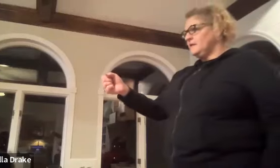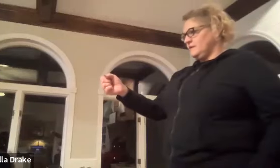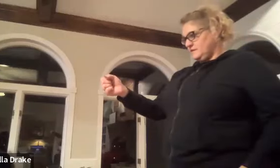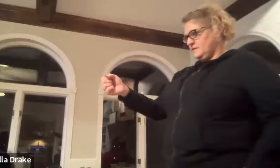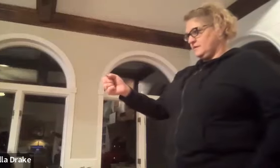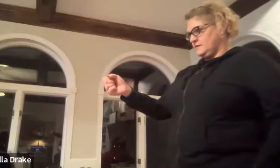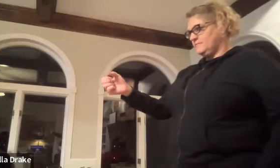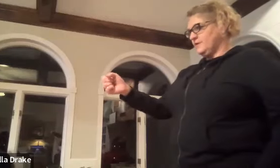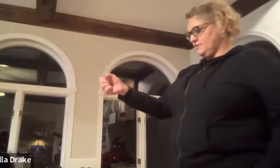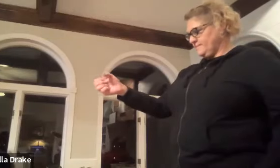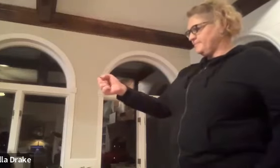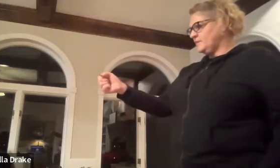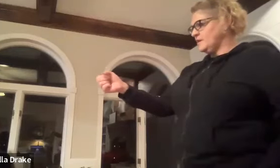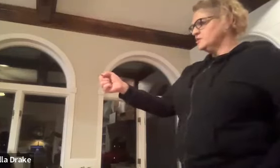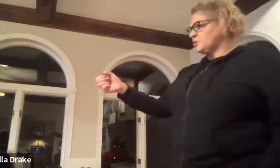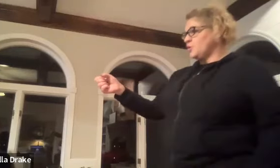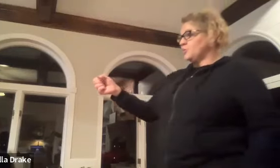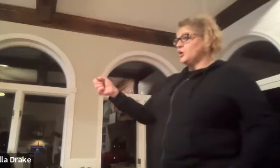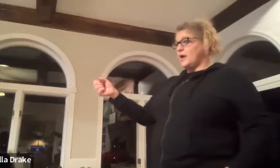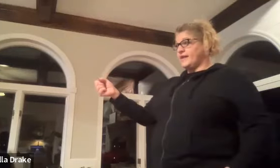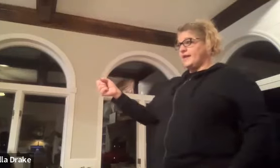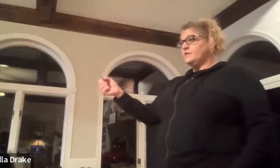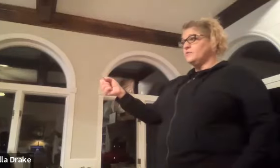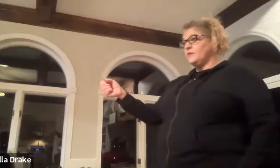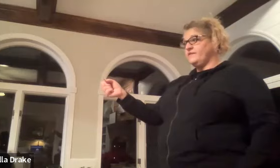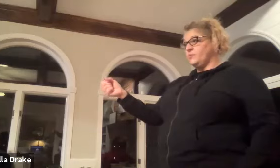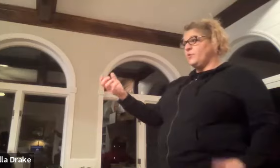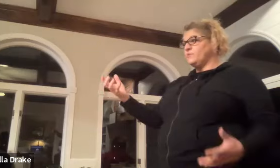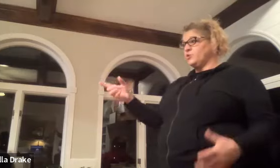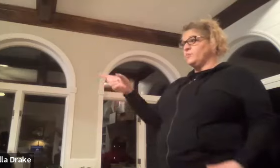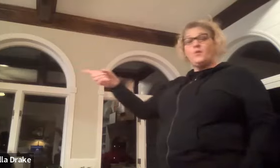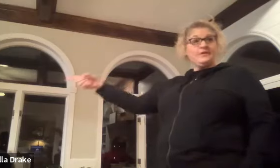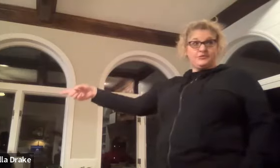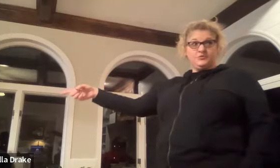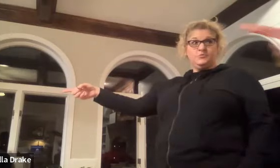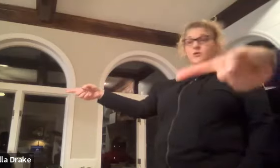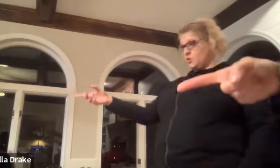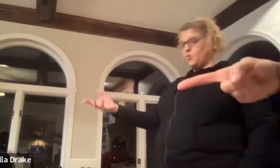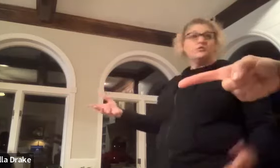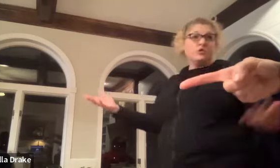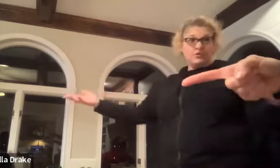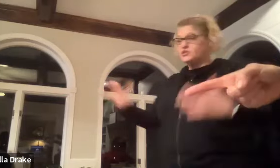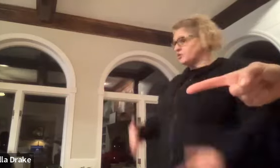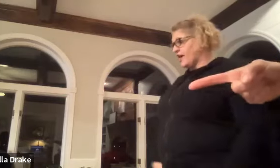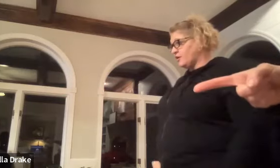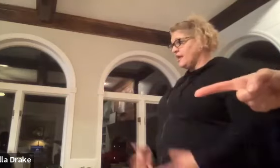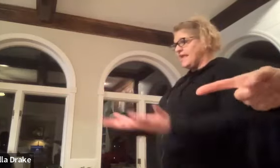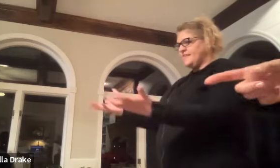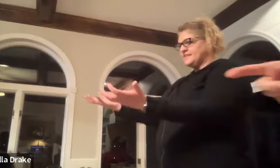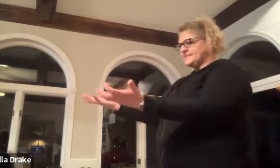milk milk milk milk so again if you're you would point to or you would just look at her and this